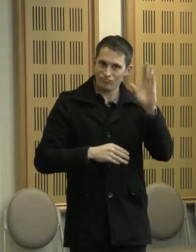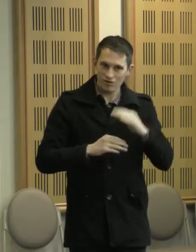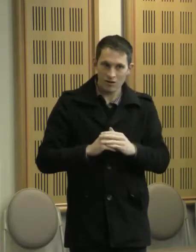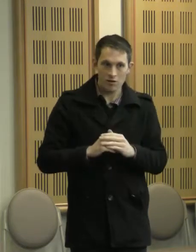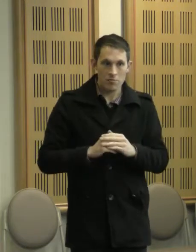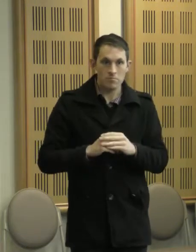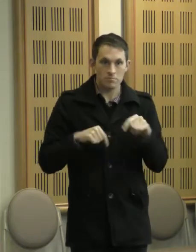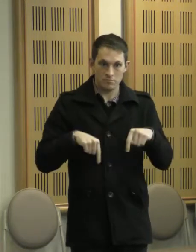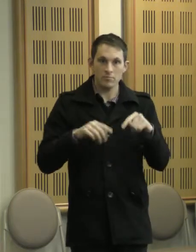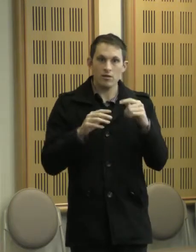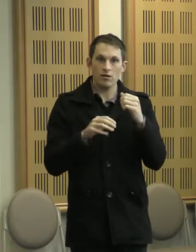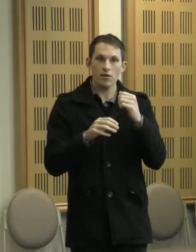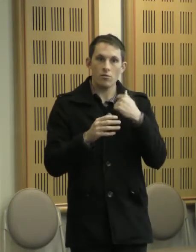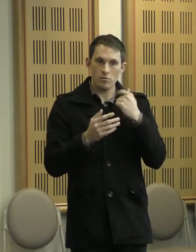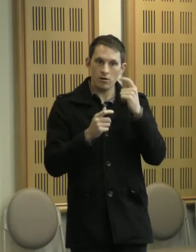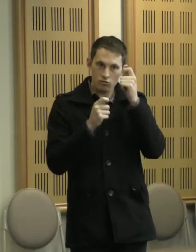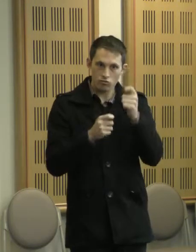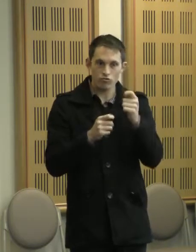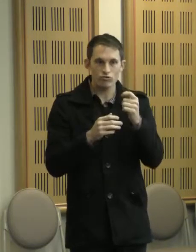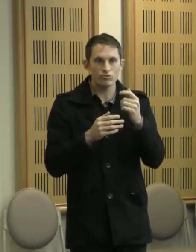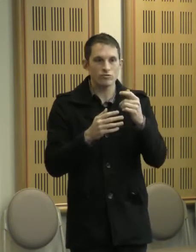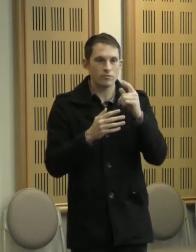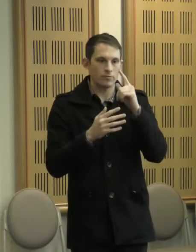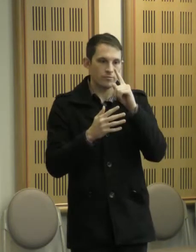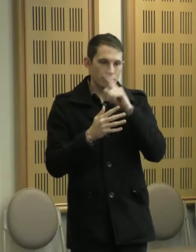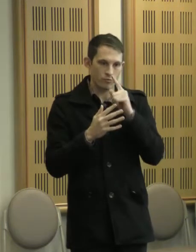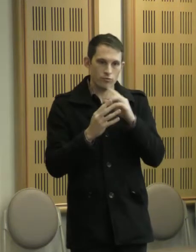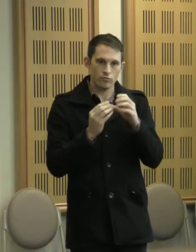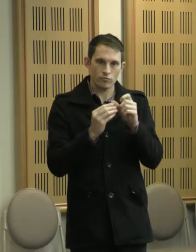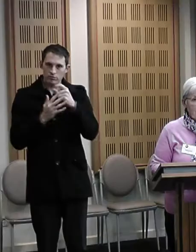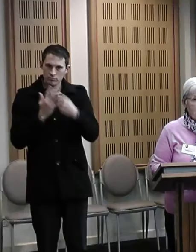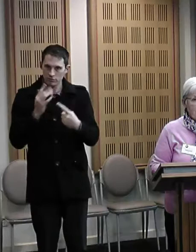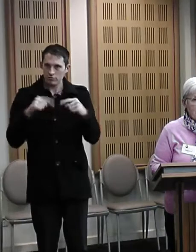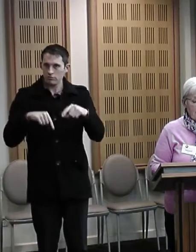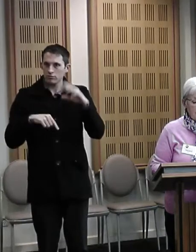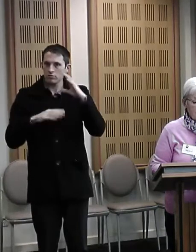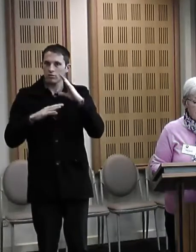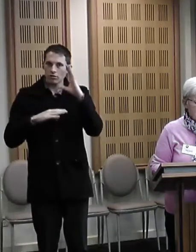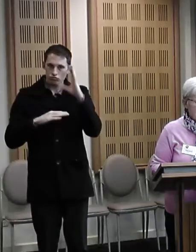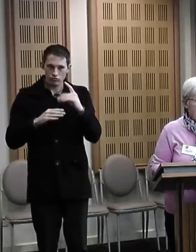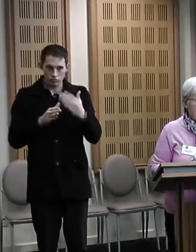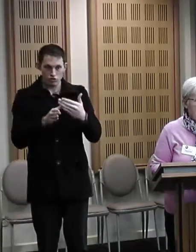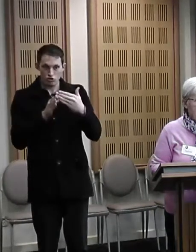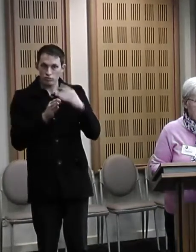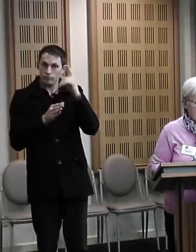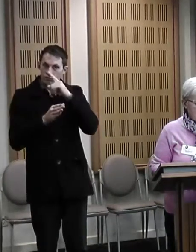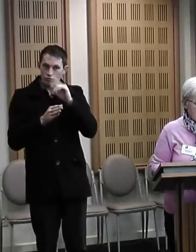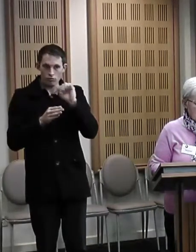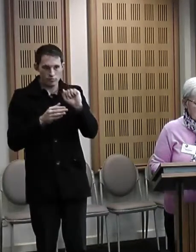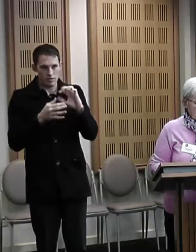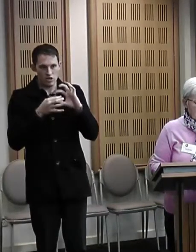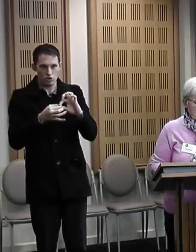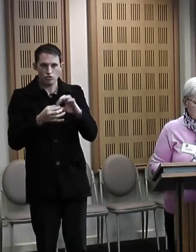acknowledges the Traditional Owners of Country throughout Australia and their continuing connection to land, sea and community.